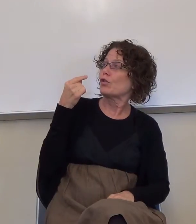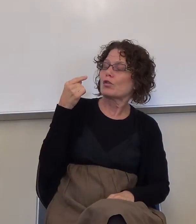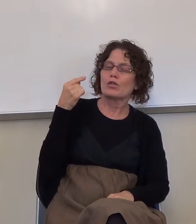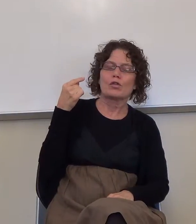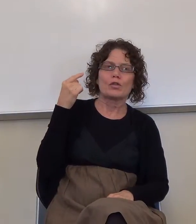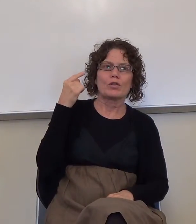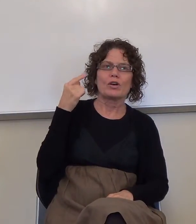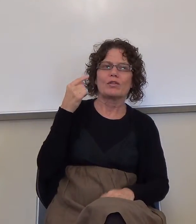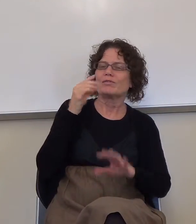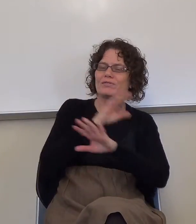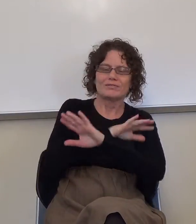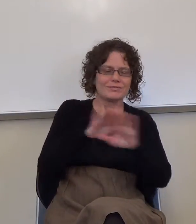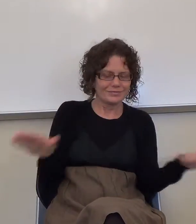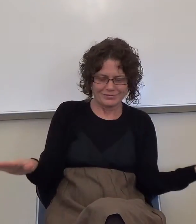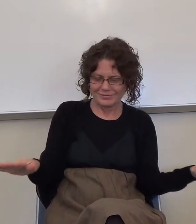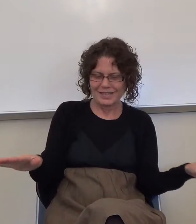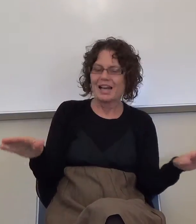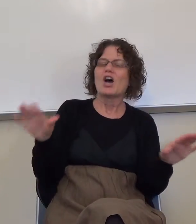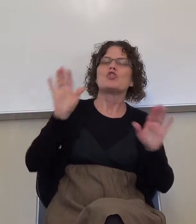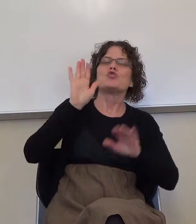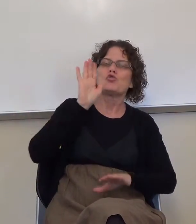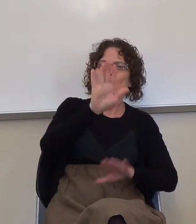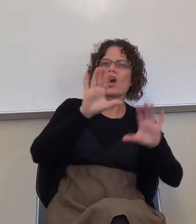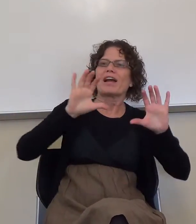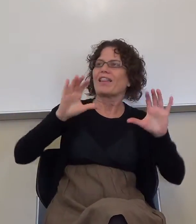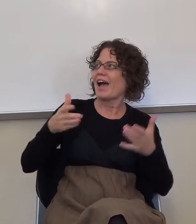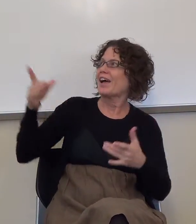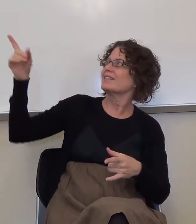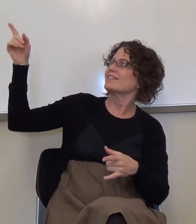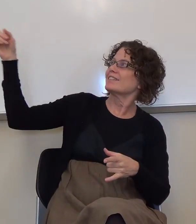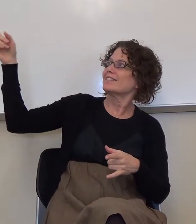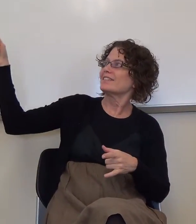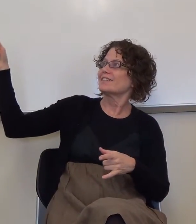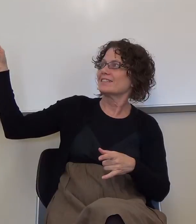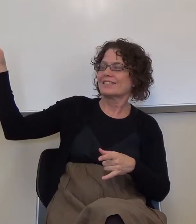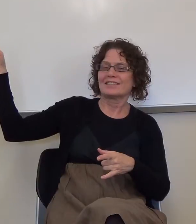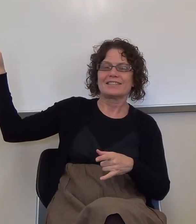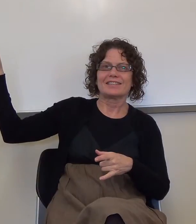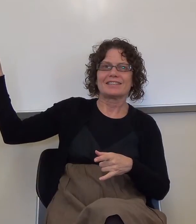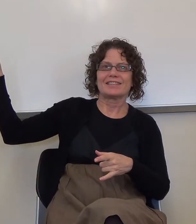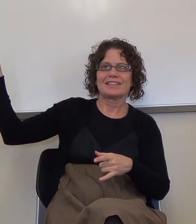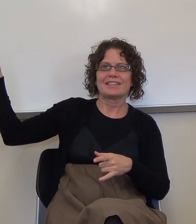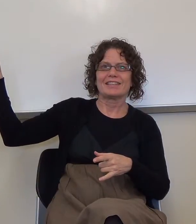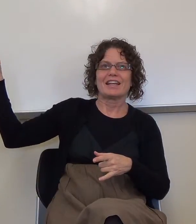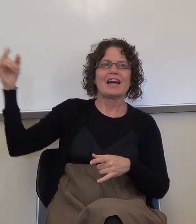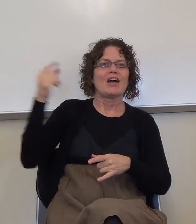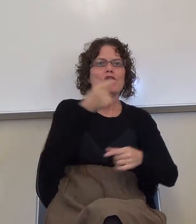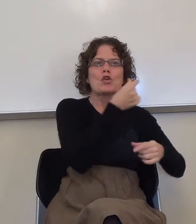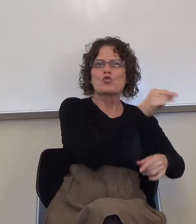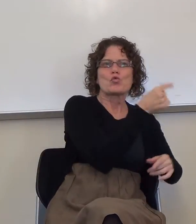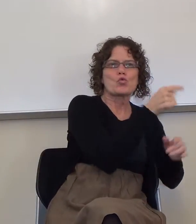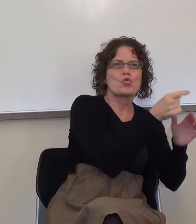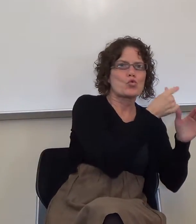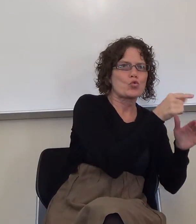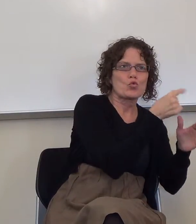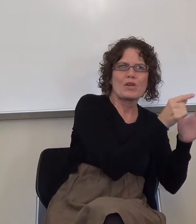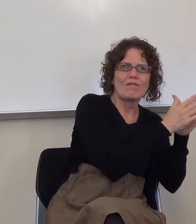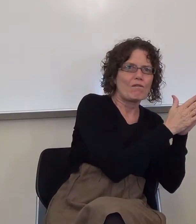This is your class. Where's the purple? If you see me picking up the green folder, that's wrong. That's the 11.50 class.